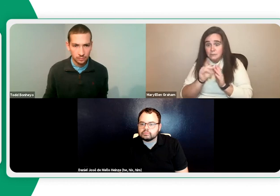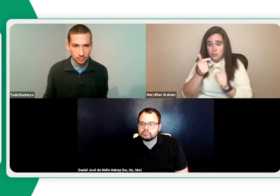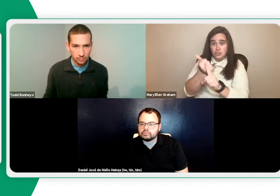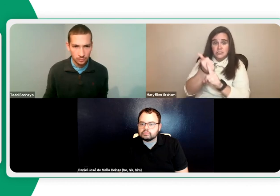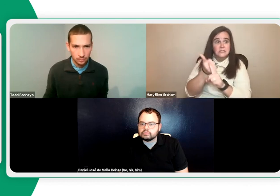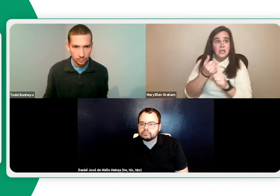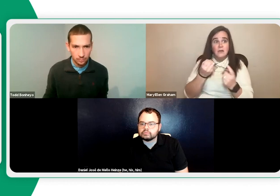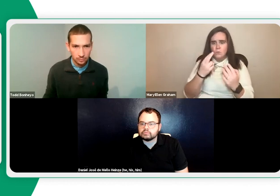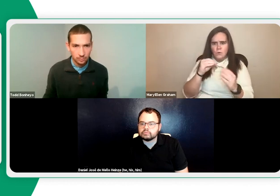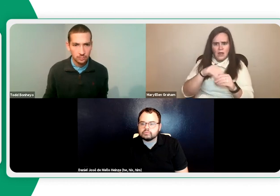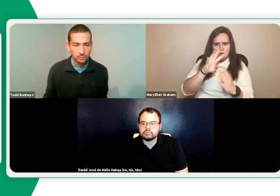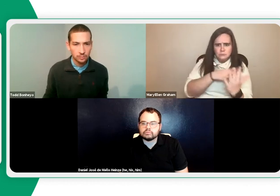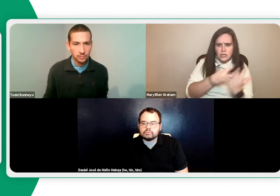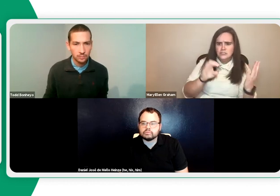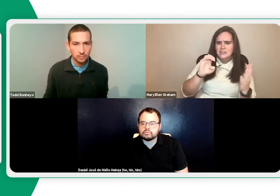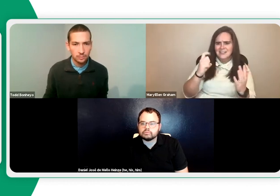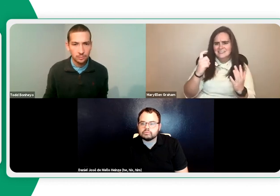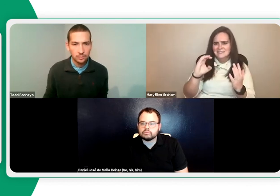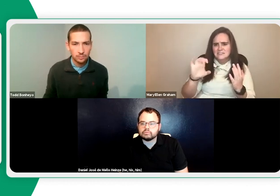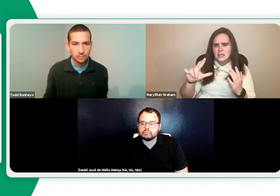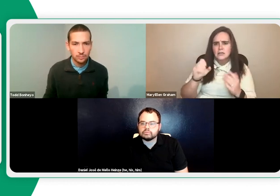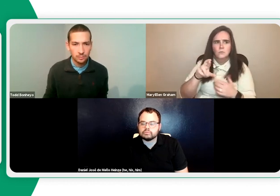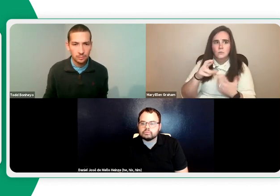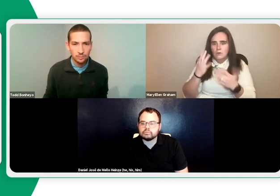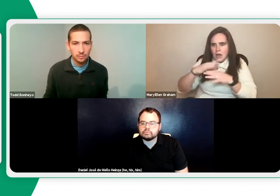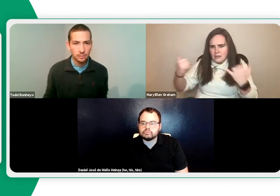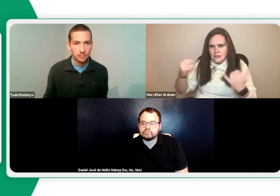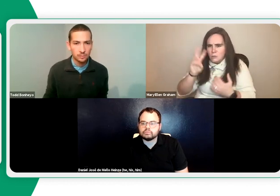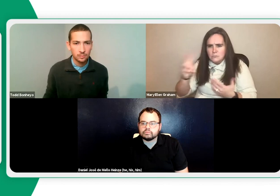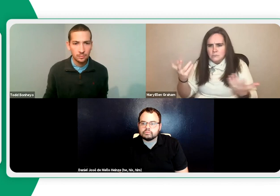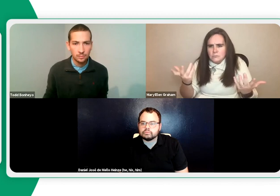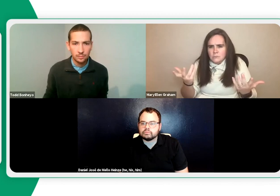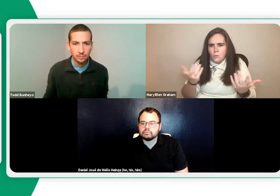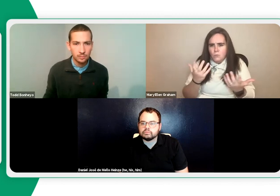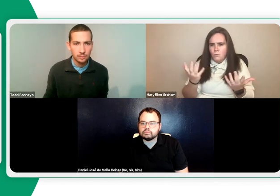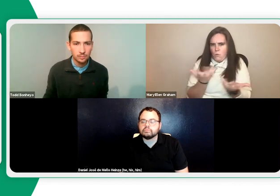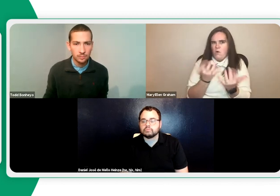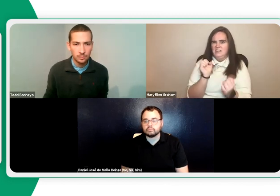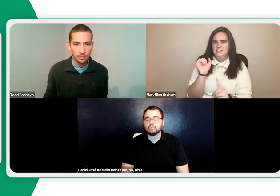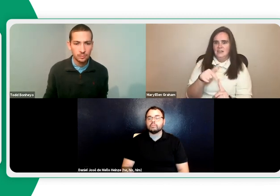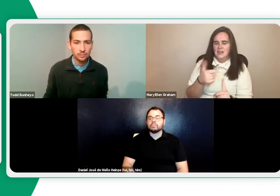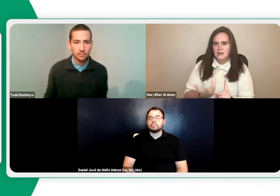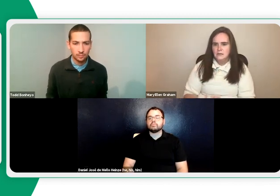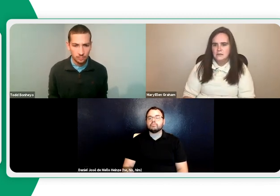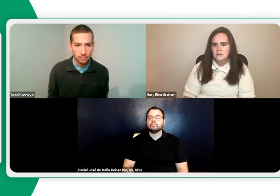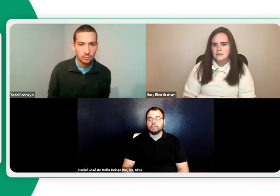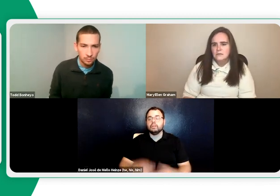And the question is, how does it work? Do you develop the material themselves? Is it an Excel spreadsheet? Is it online? Is it a website? What exactly